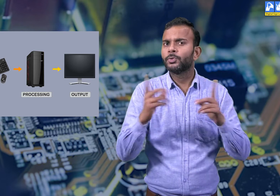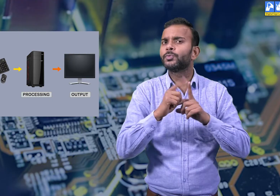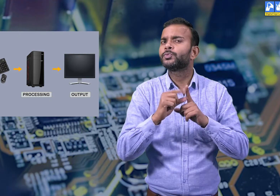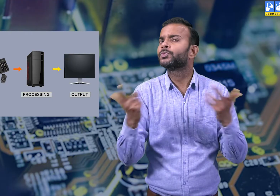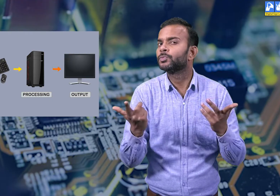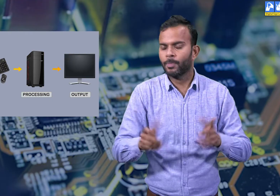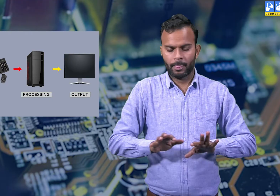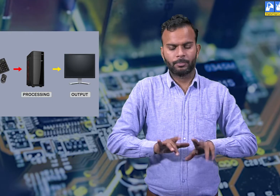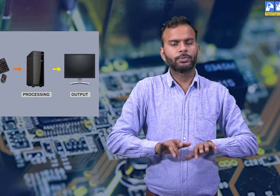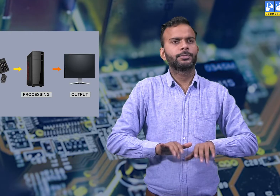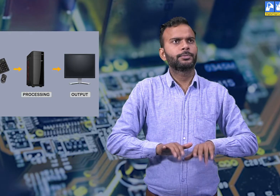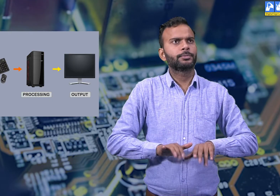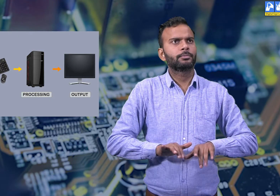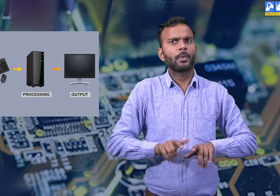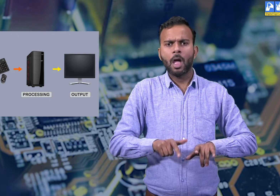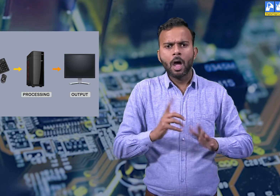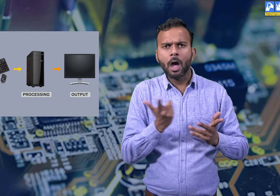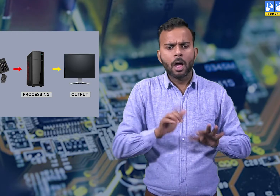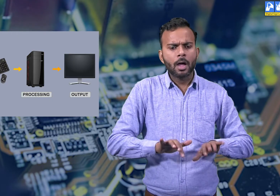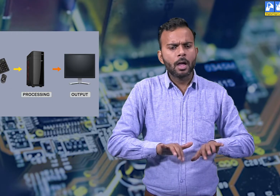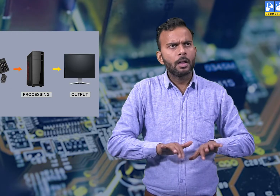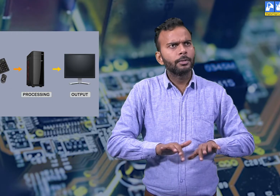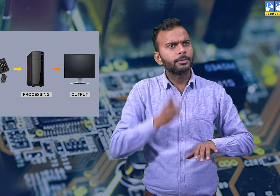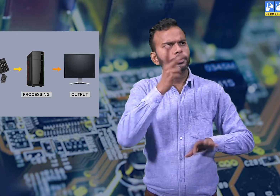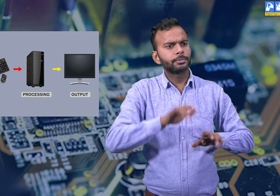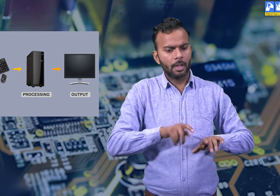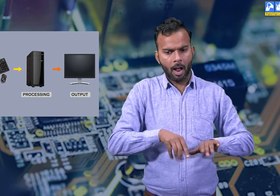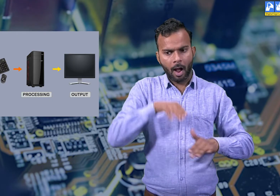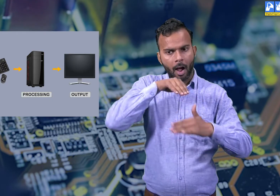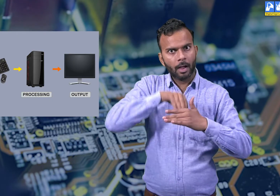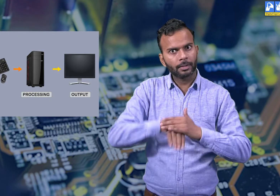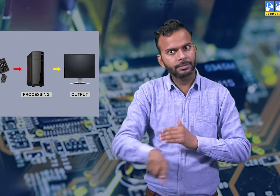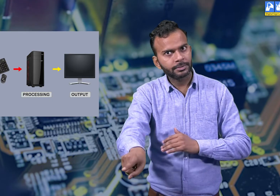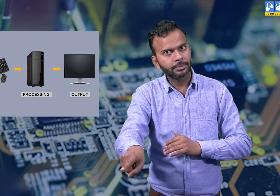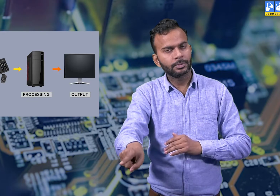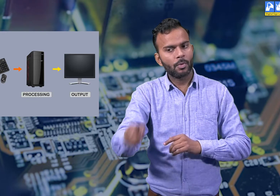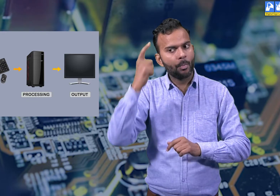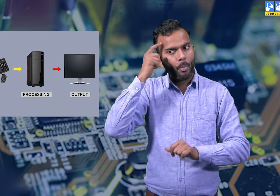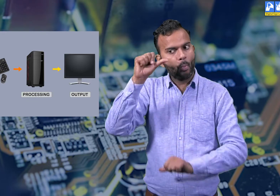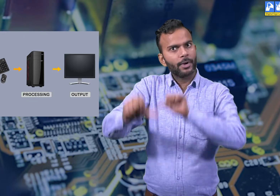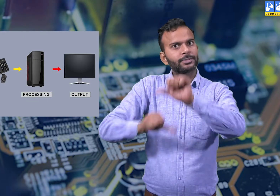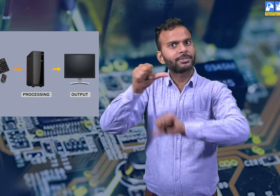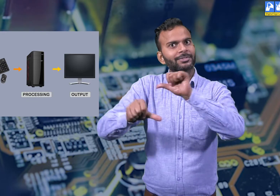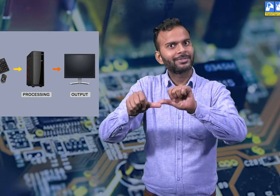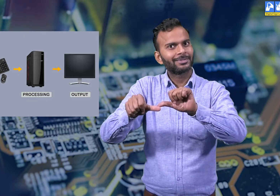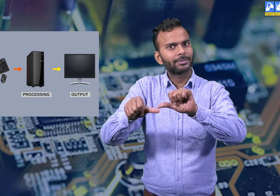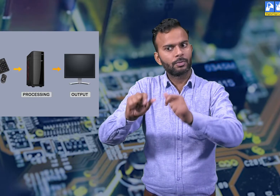the computer screen. The information we input by keyboard is displayed on the screen. This